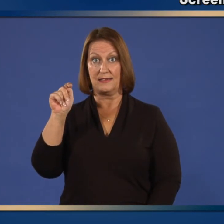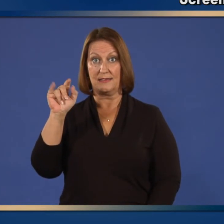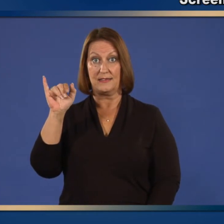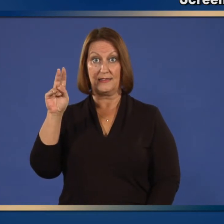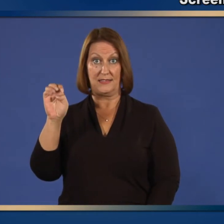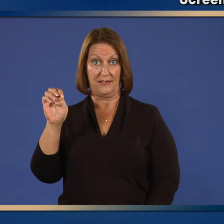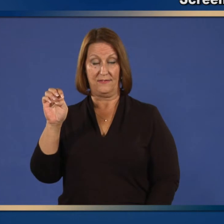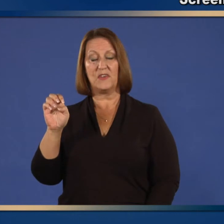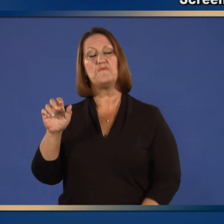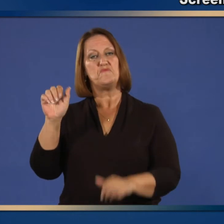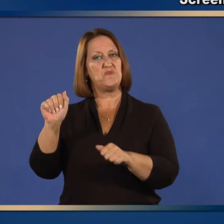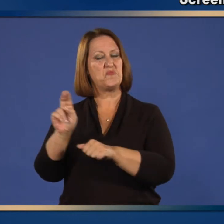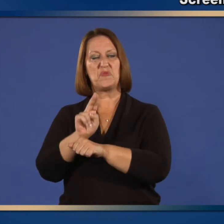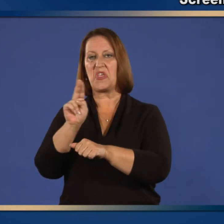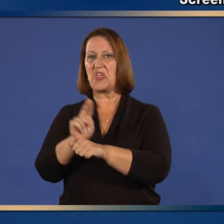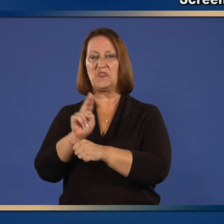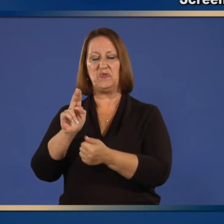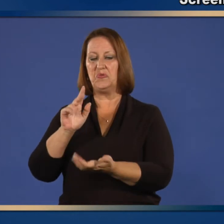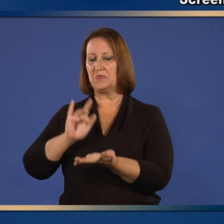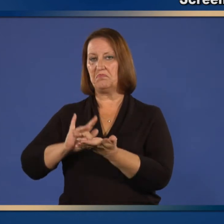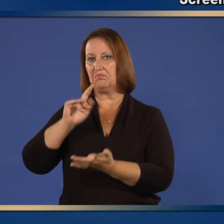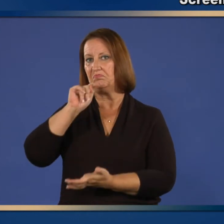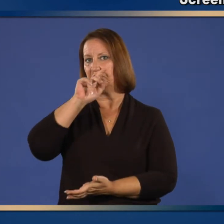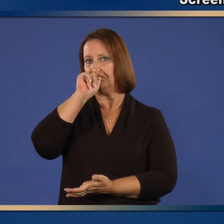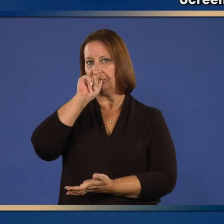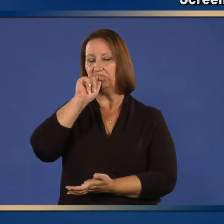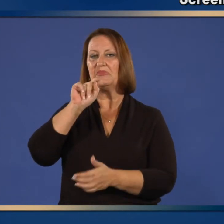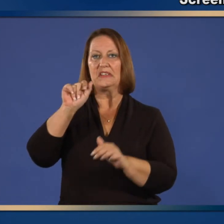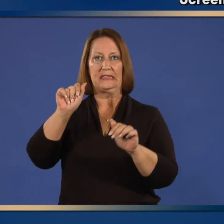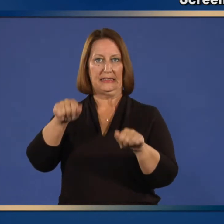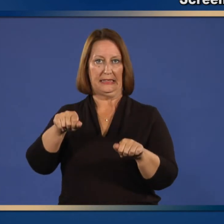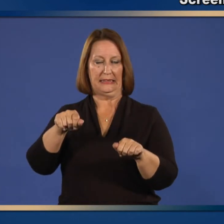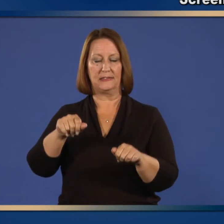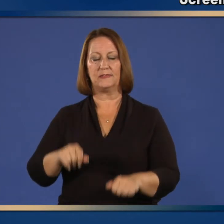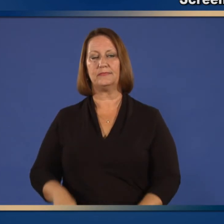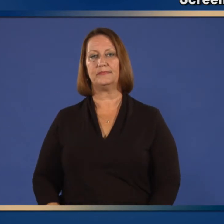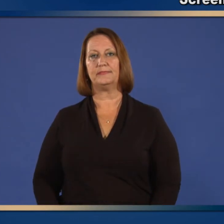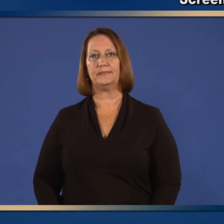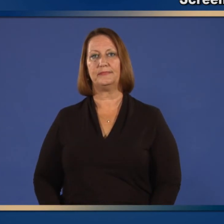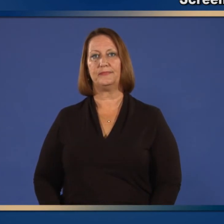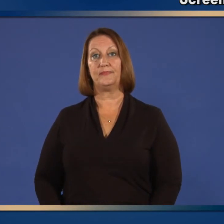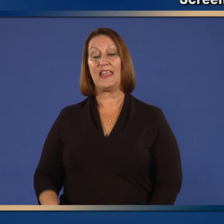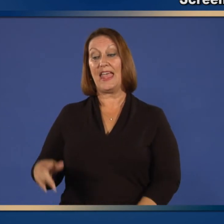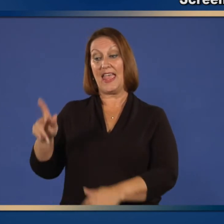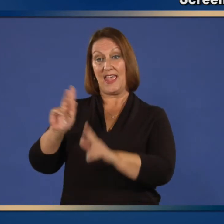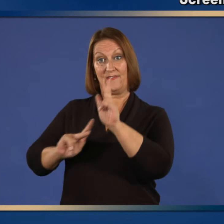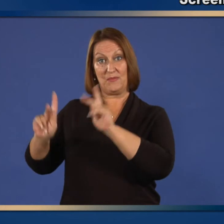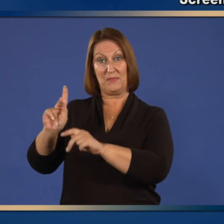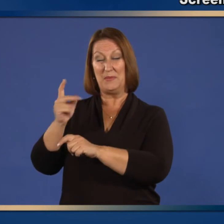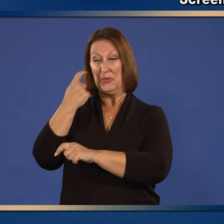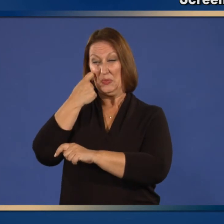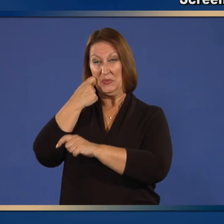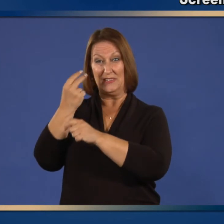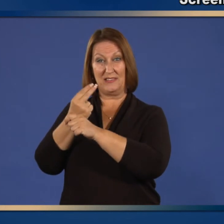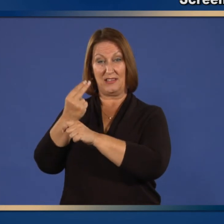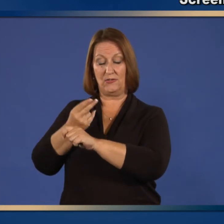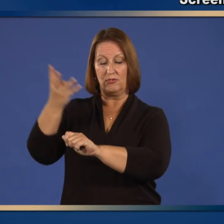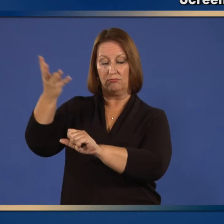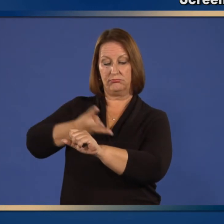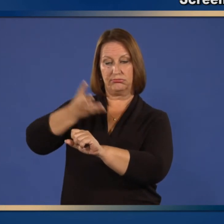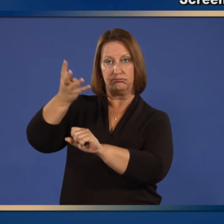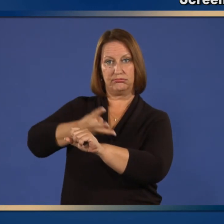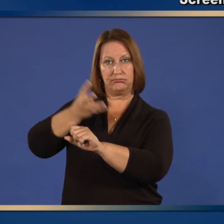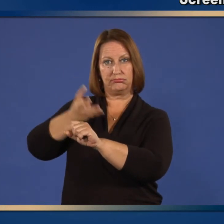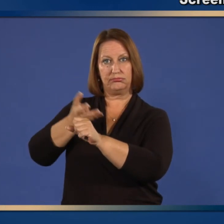There is no reason to defer giving LAIV 29. If they have recently received blood or